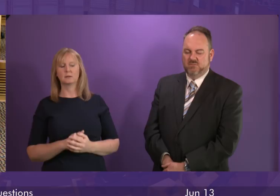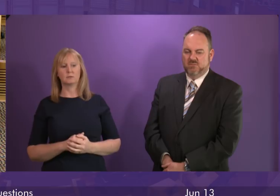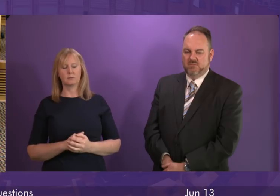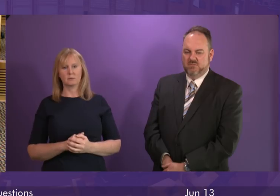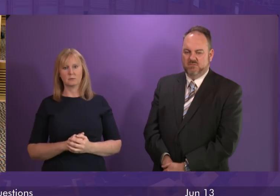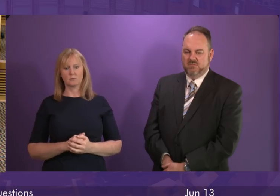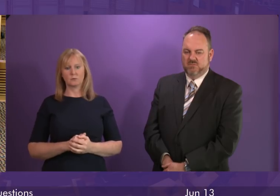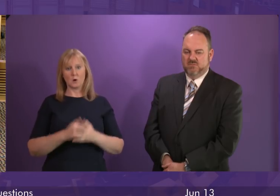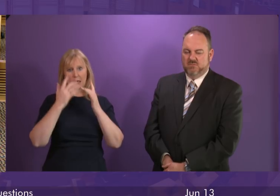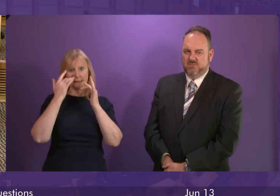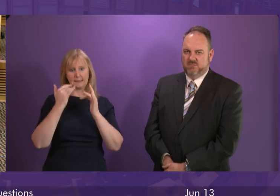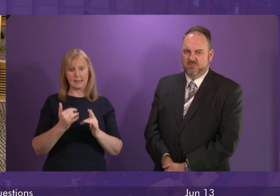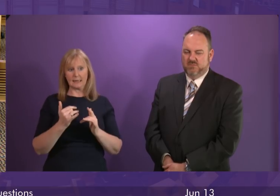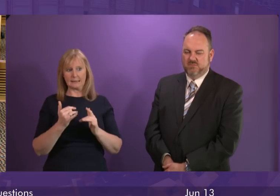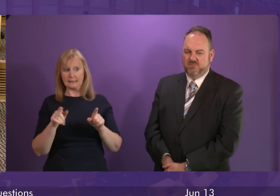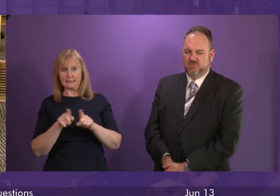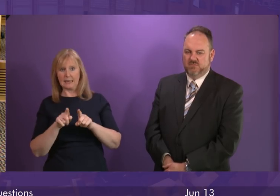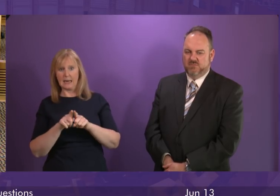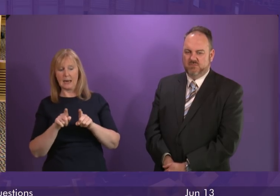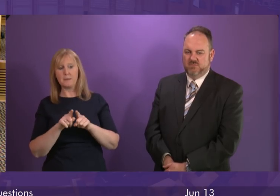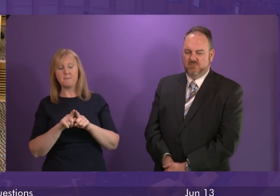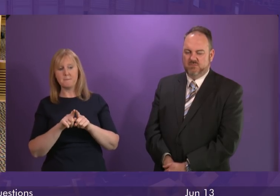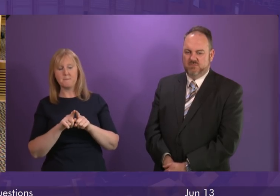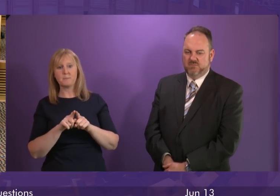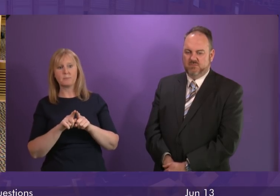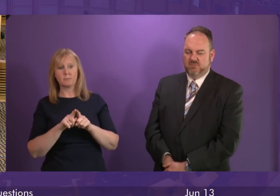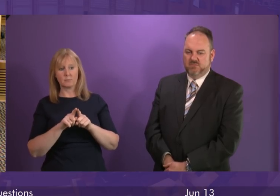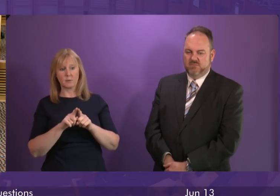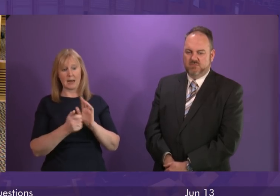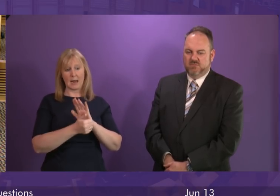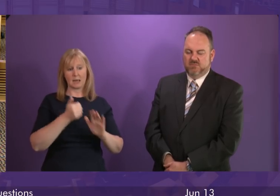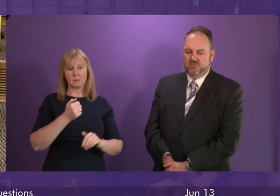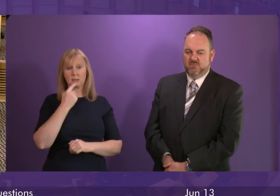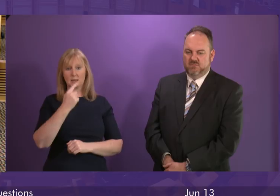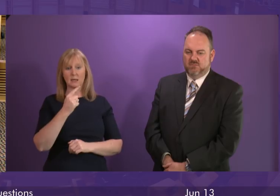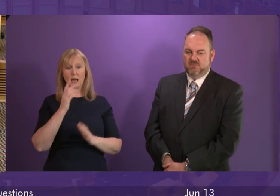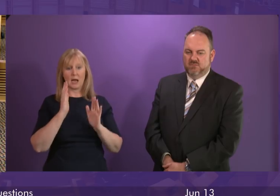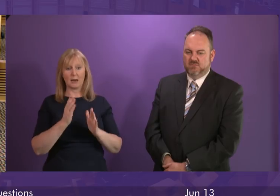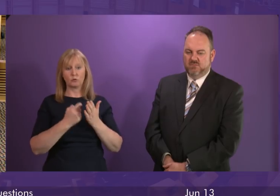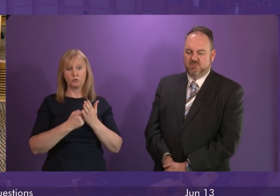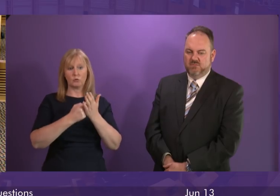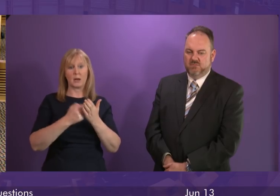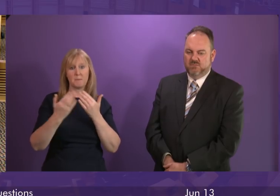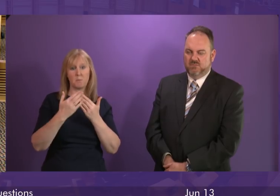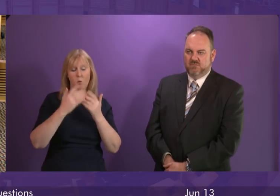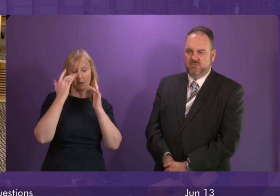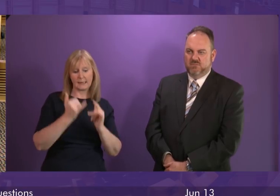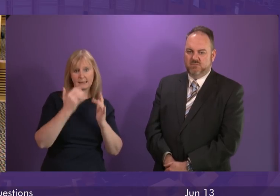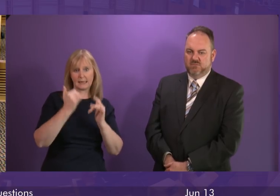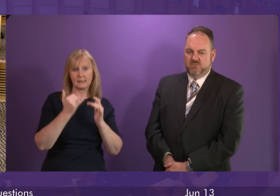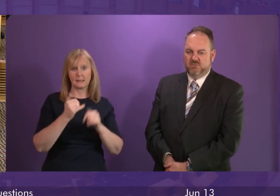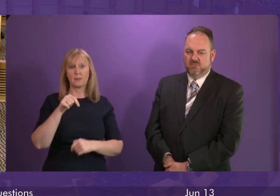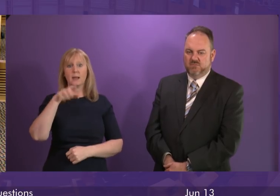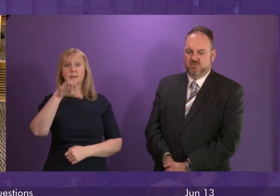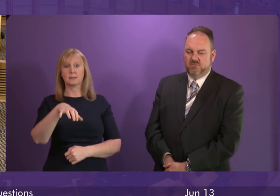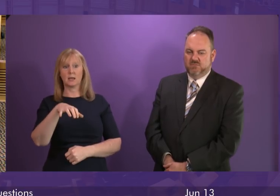of testing, the same is true. Let me make clear if the review's experts conclude that there is a need to recommend further tests on the site itself or,